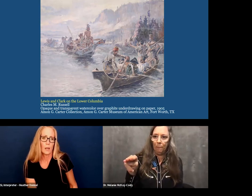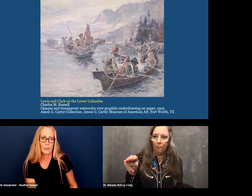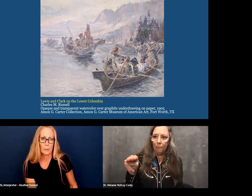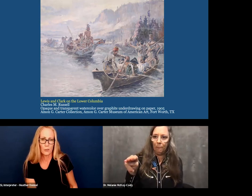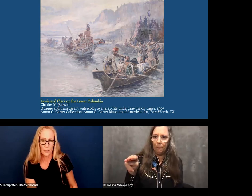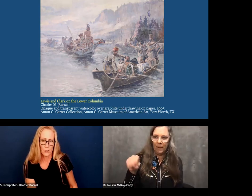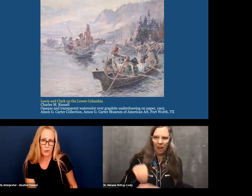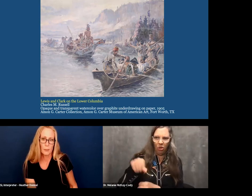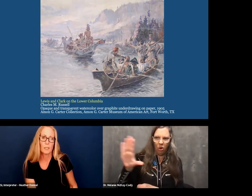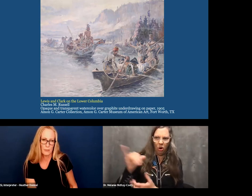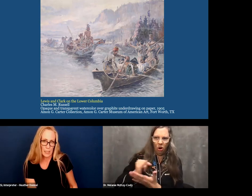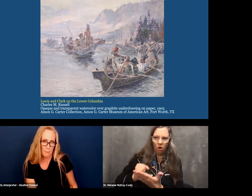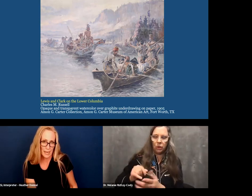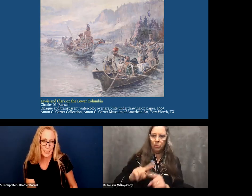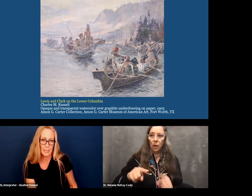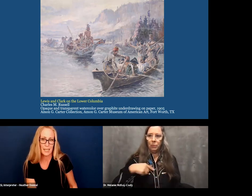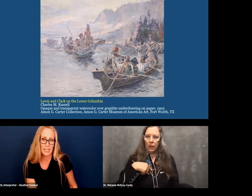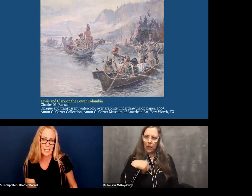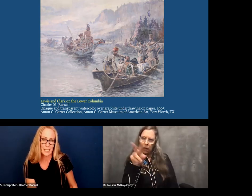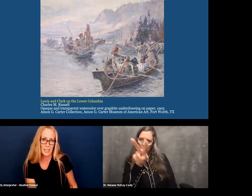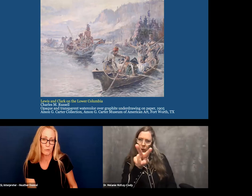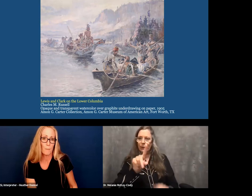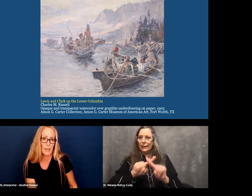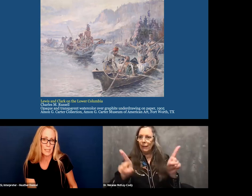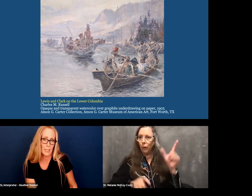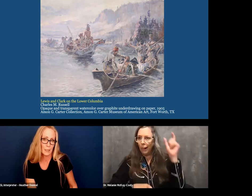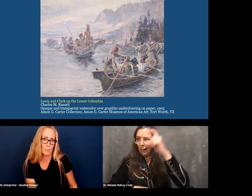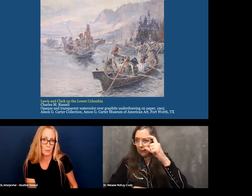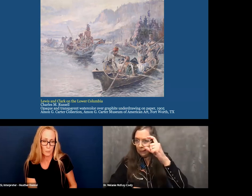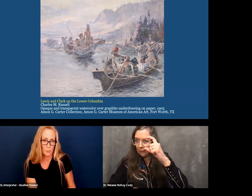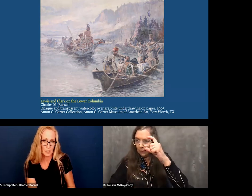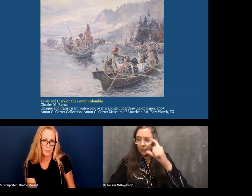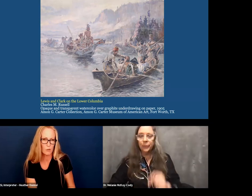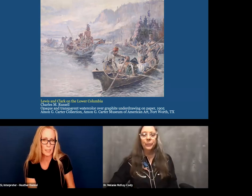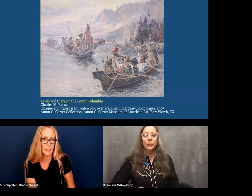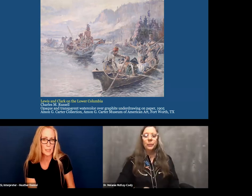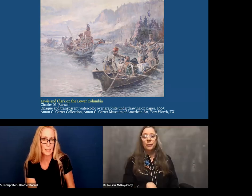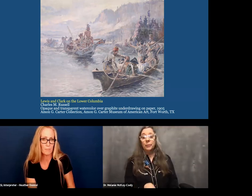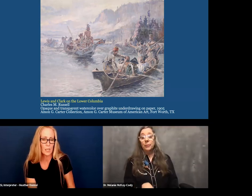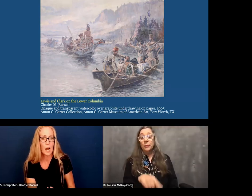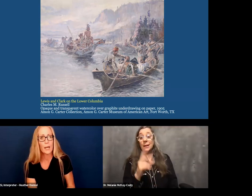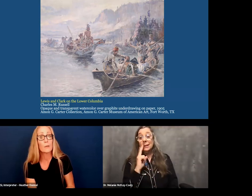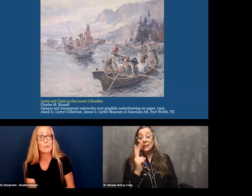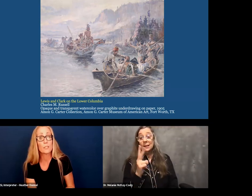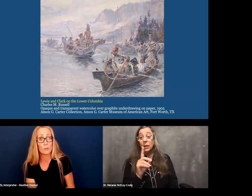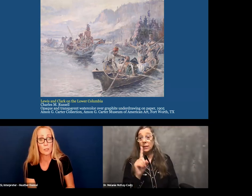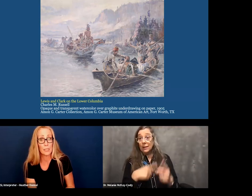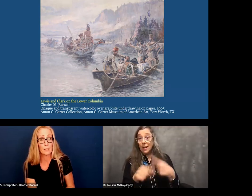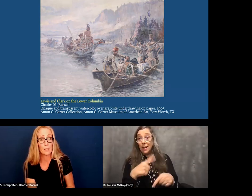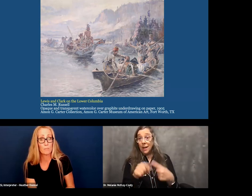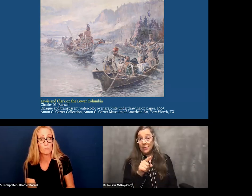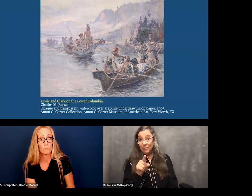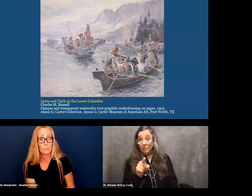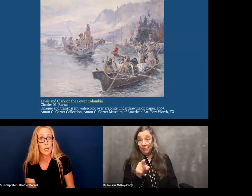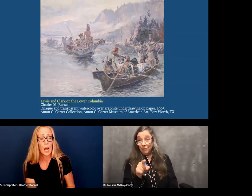A lot of people in art history believe that he painted in the romantic perspective, romanticism. I come from a different